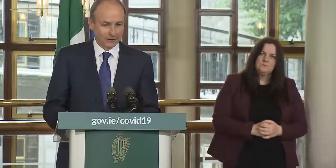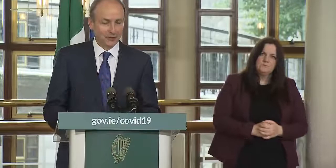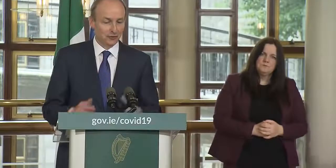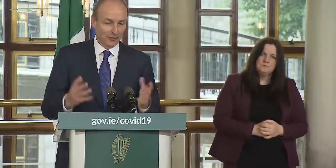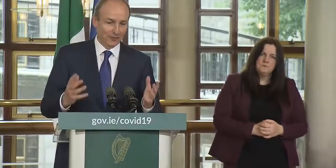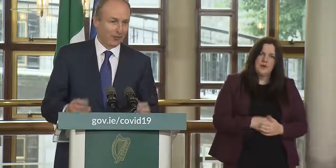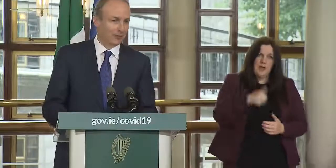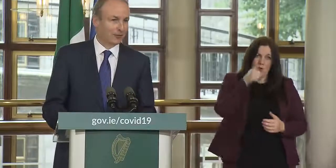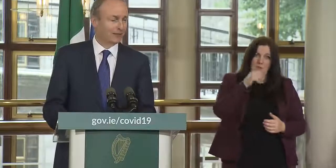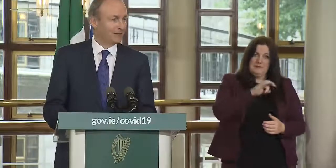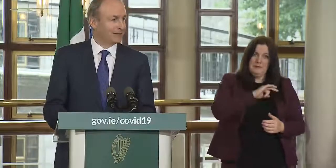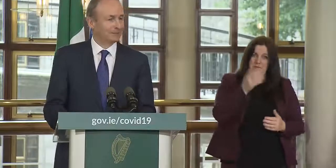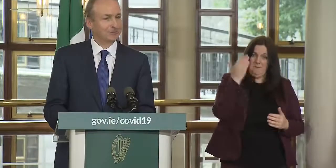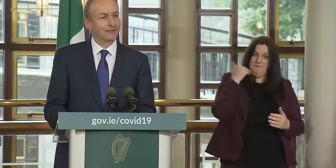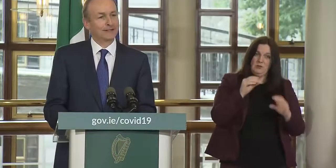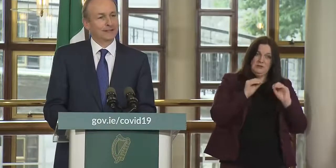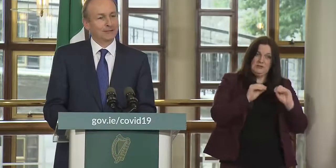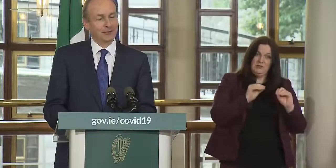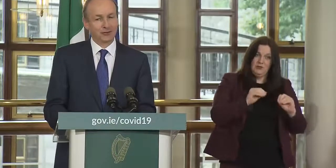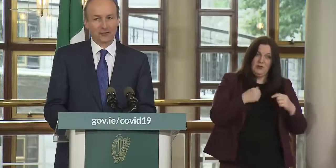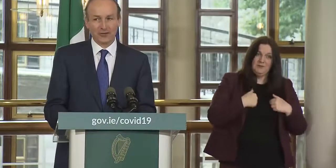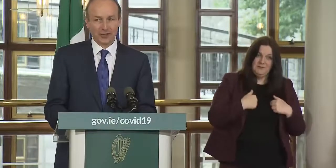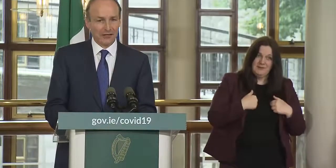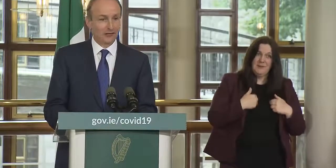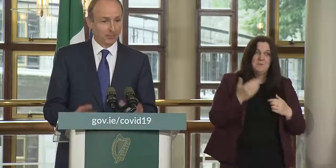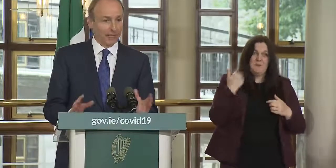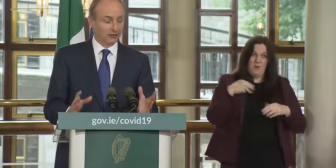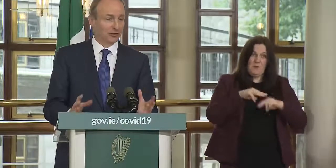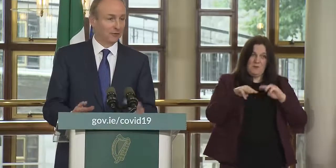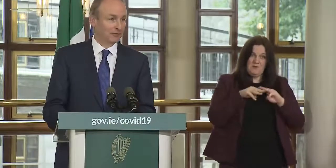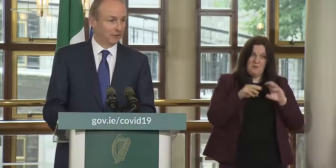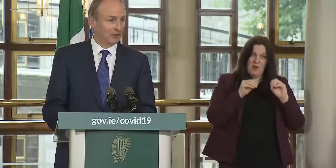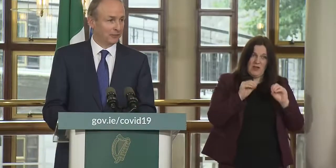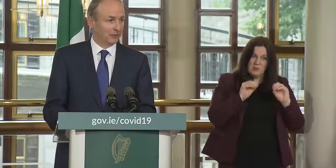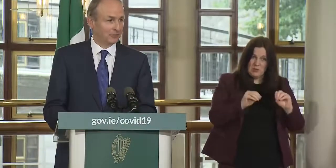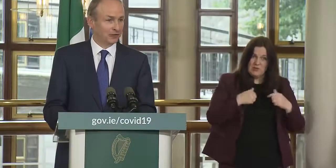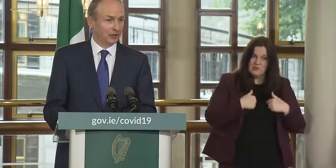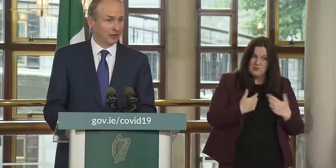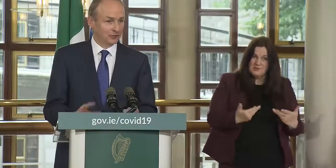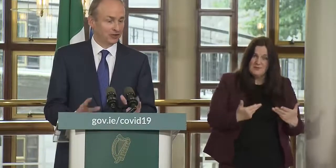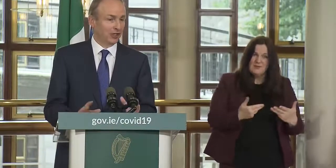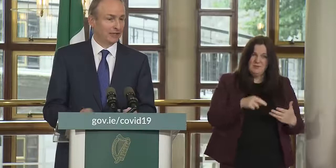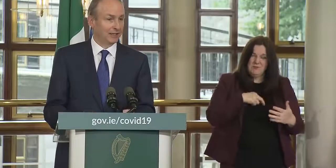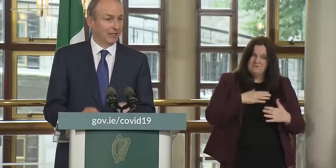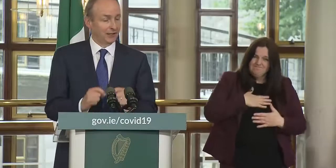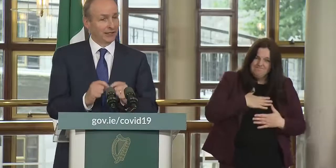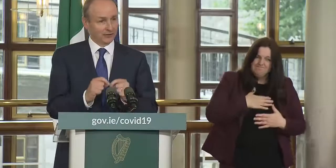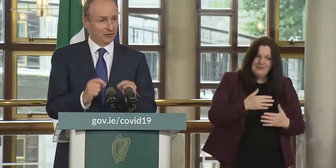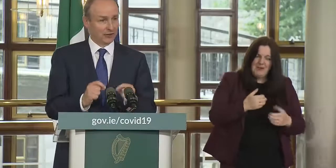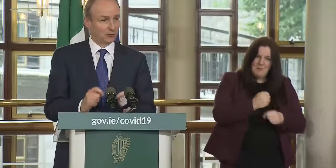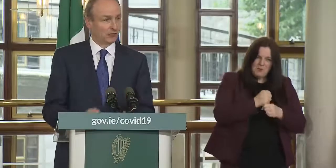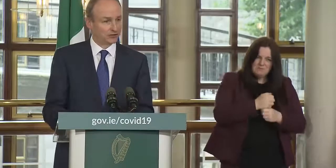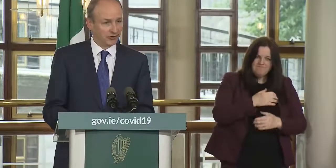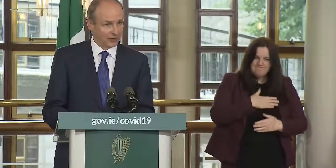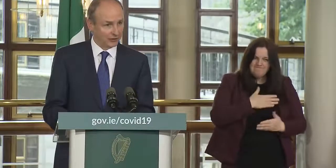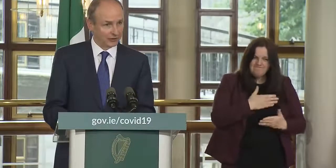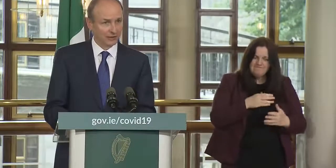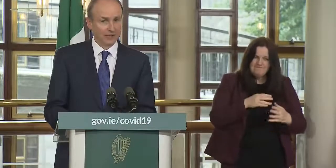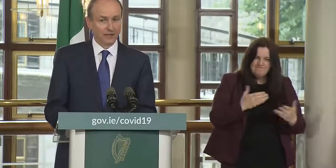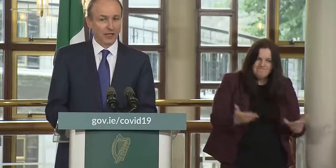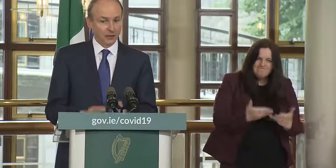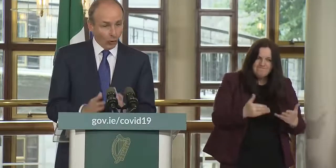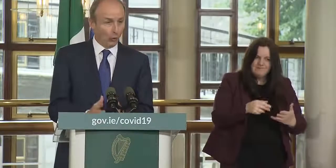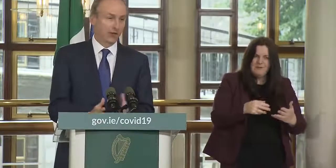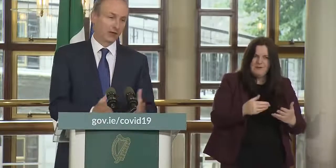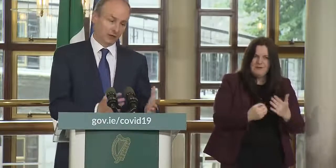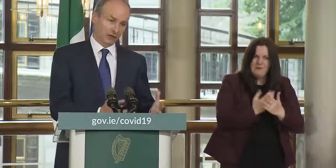teacher being a former um minister for education i'm passionate about the development of the child of the child and i think that's the central rationale here